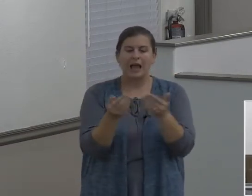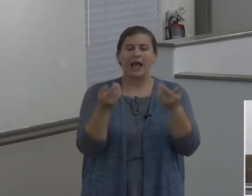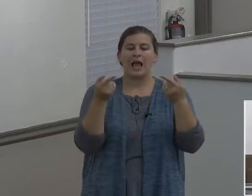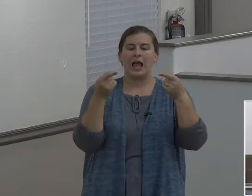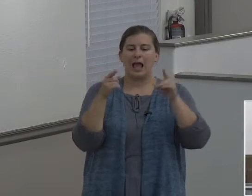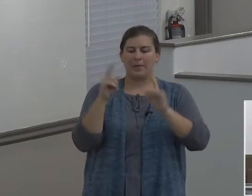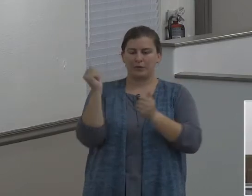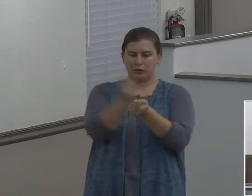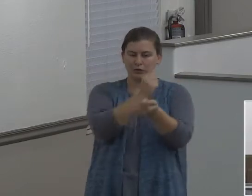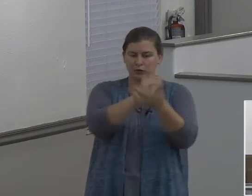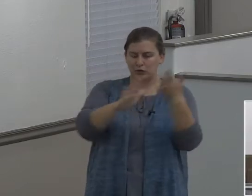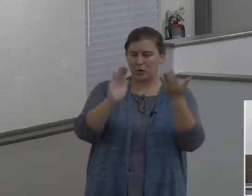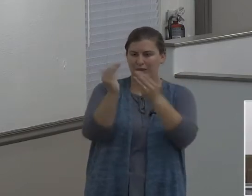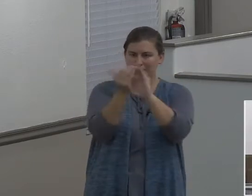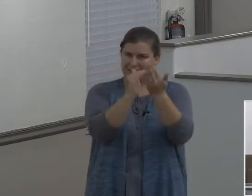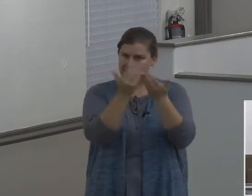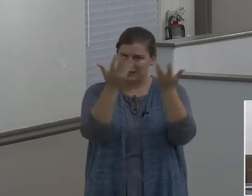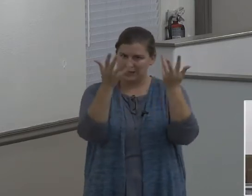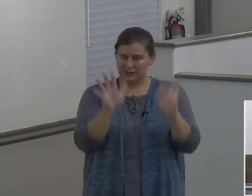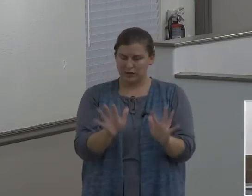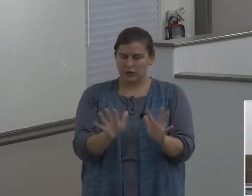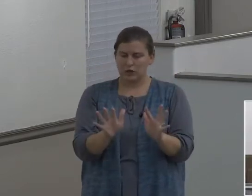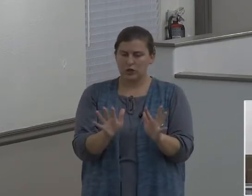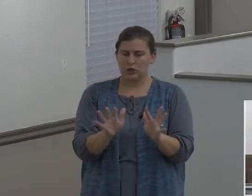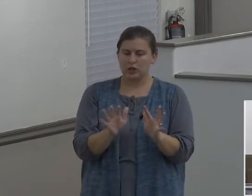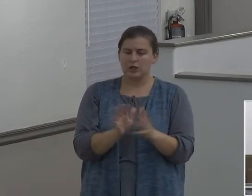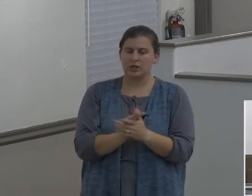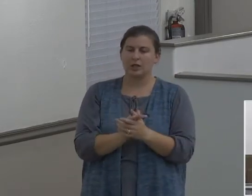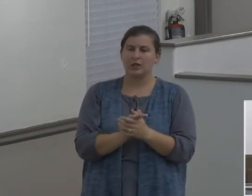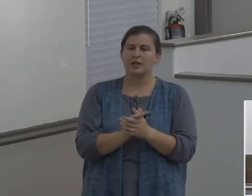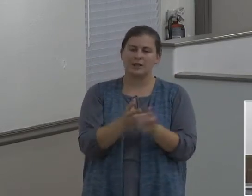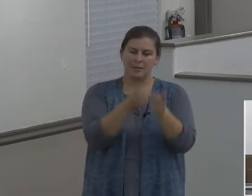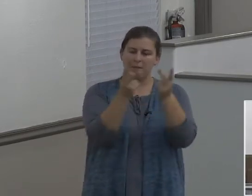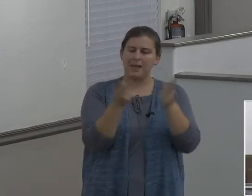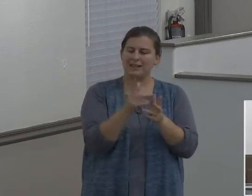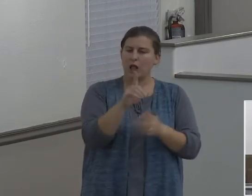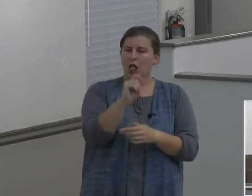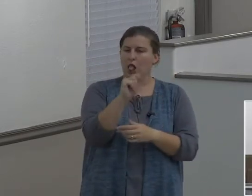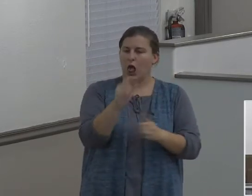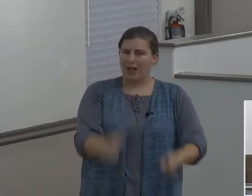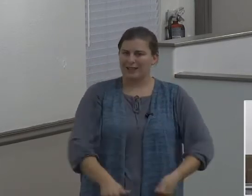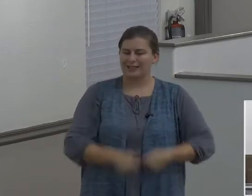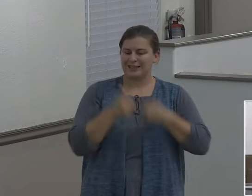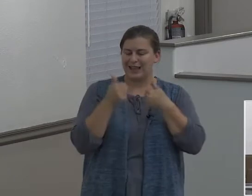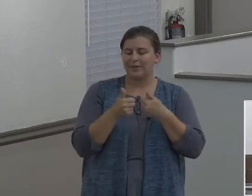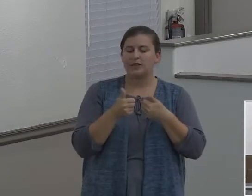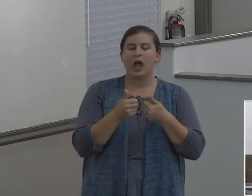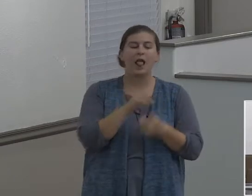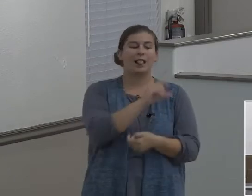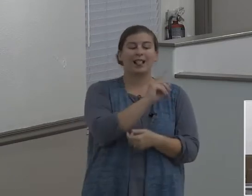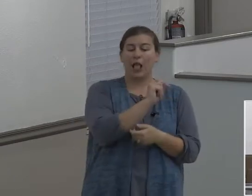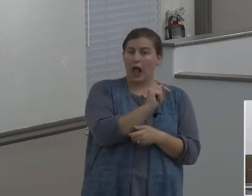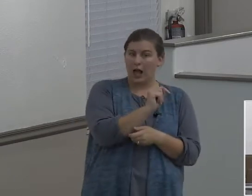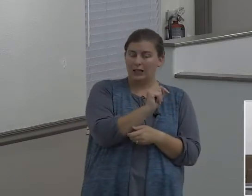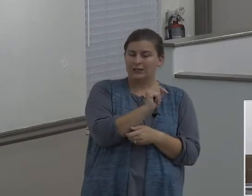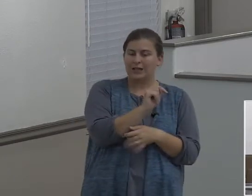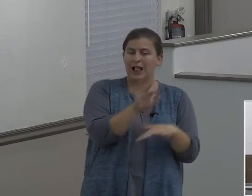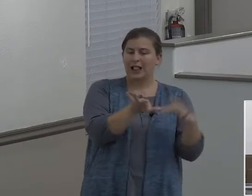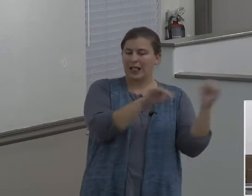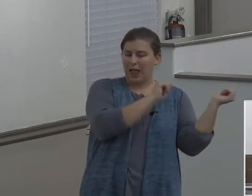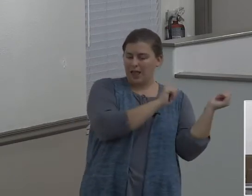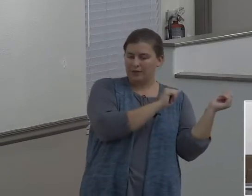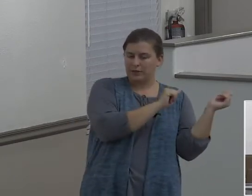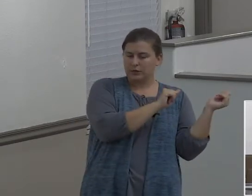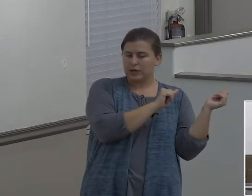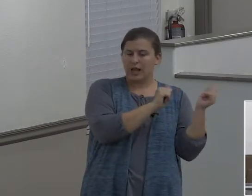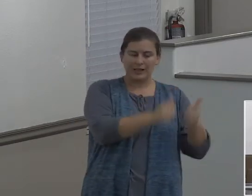cities in the which Lot dwelt. And Lot went up out of Zor and dwelt in